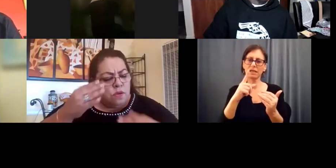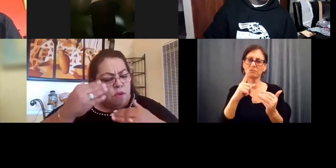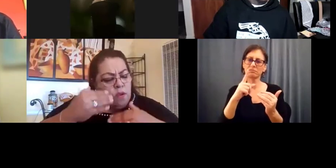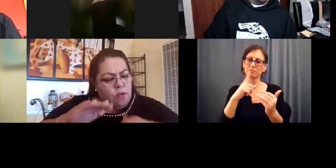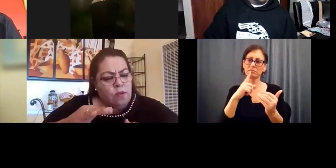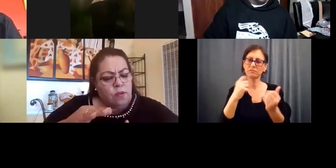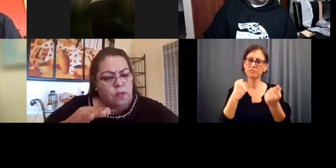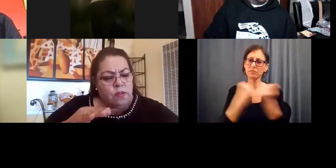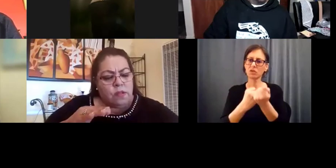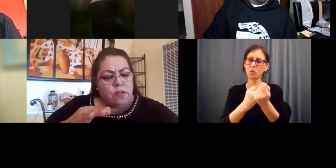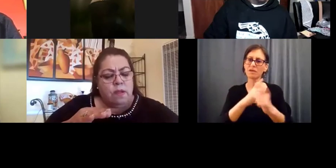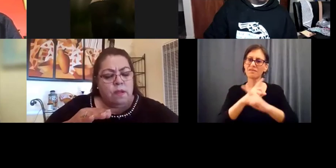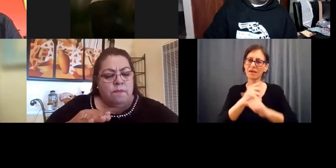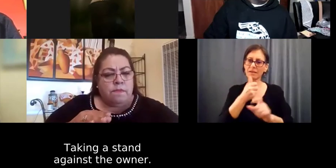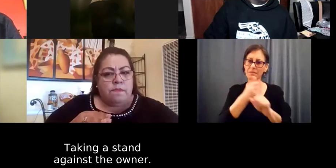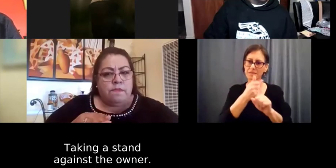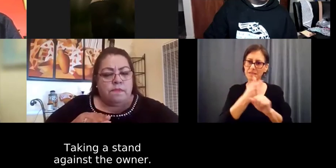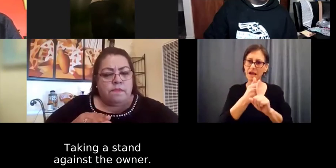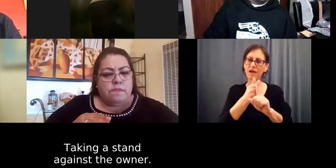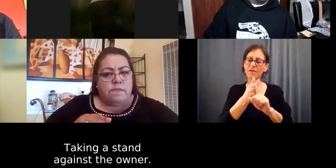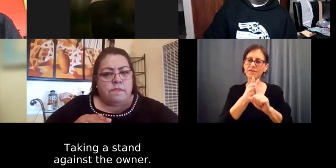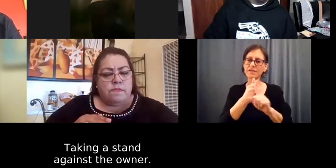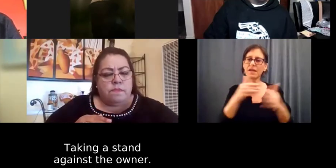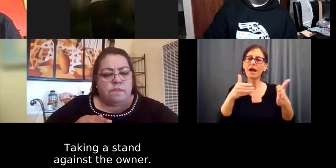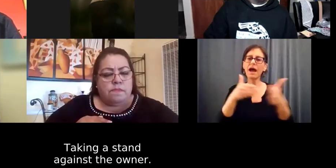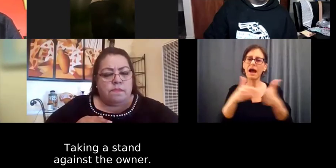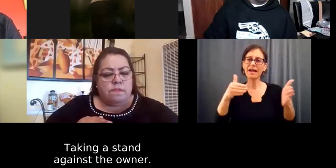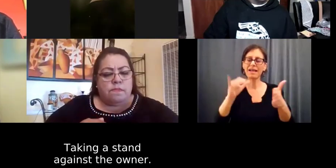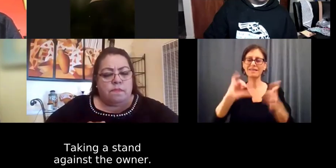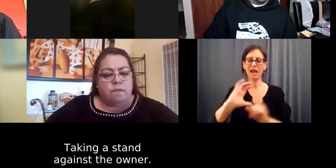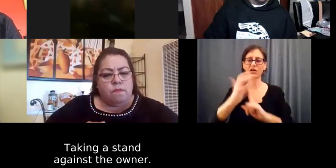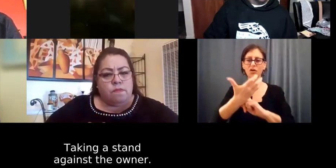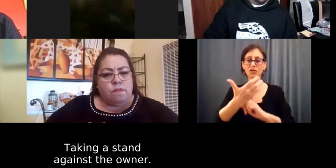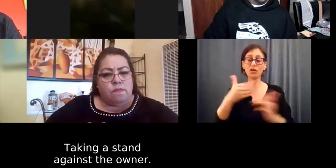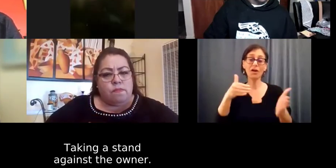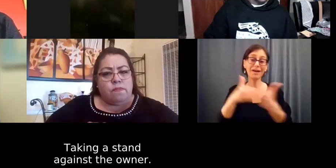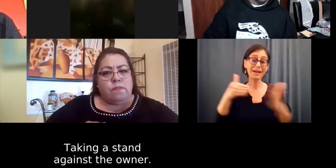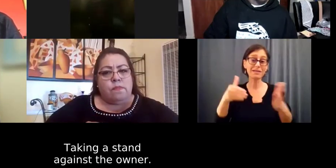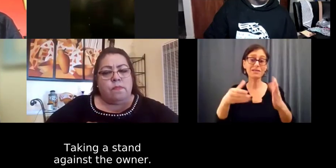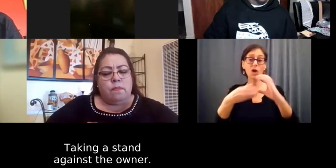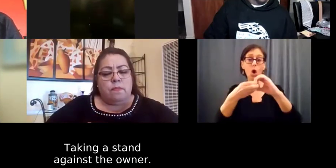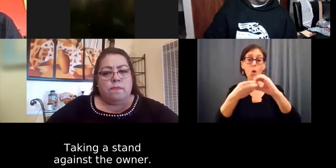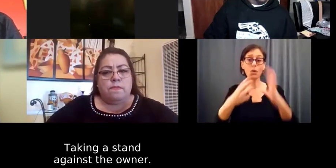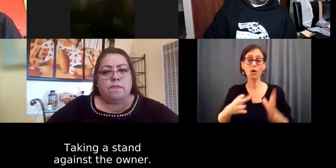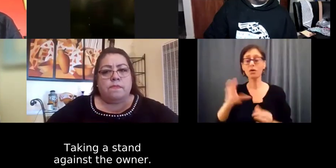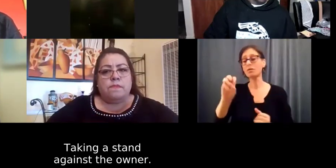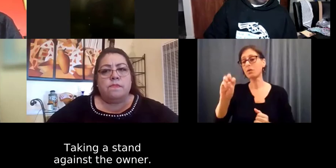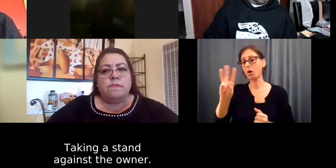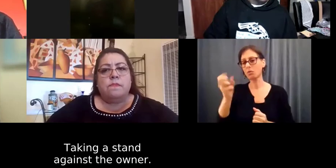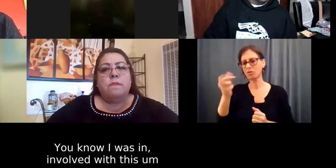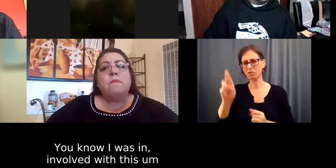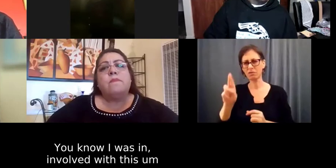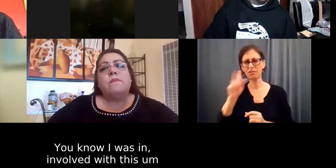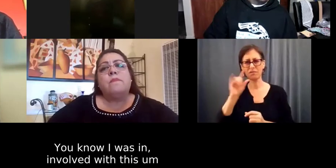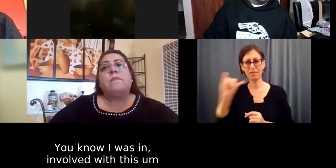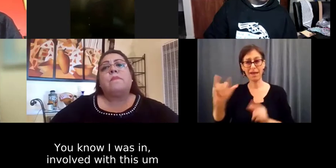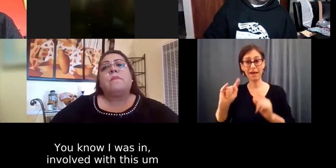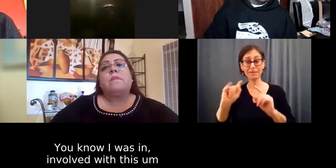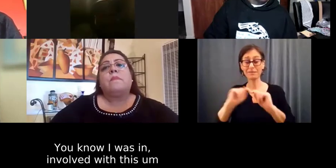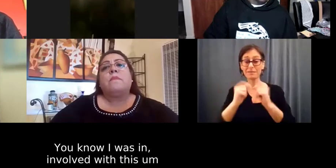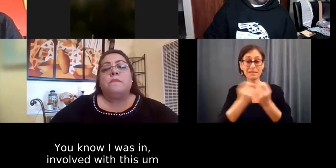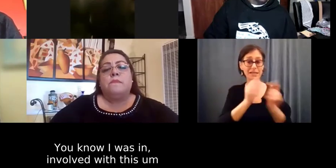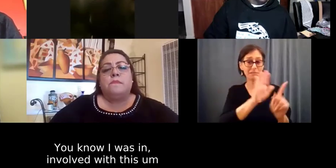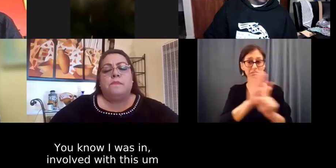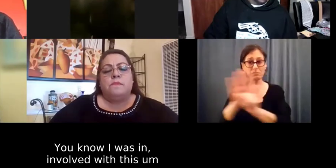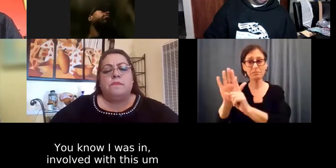um against the culture against the owner um you know i was in i was